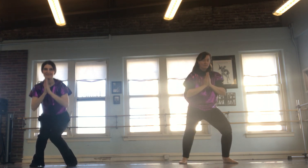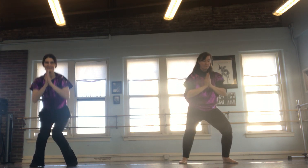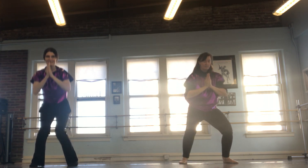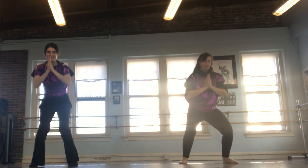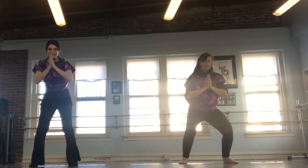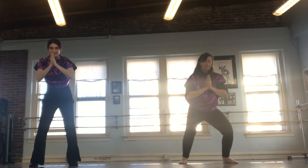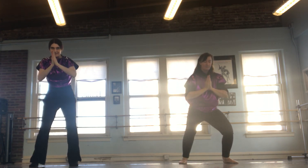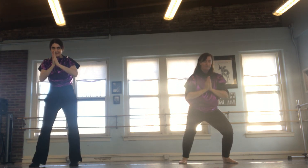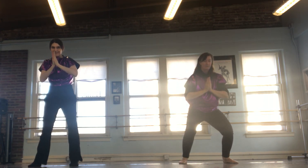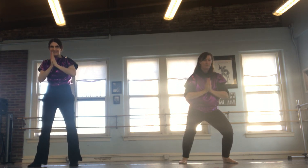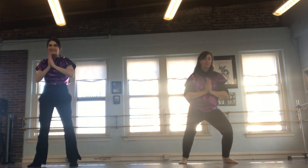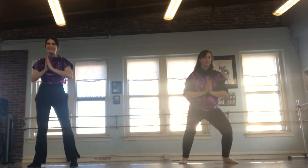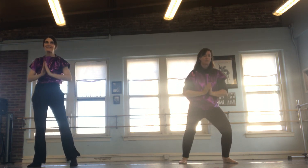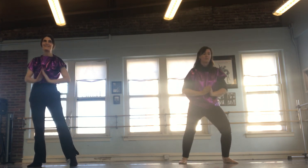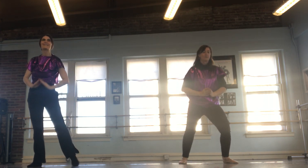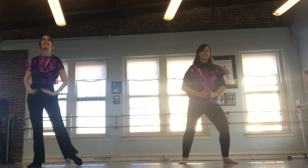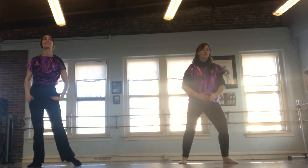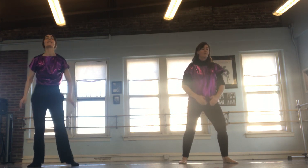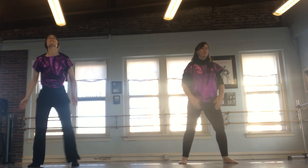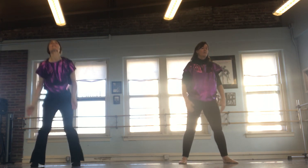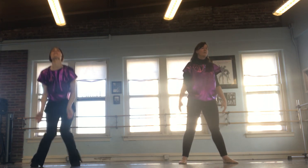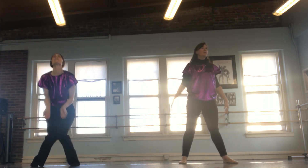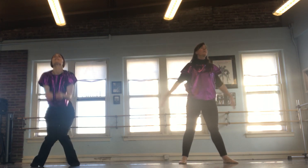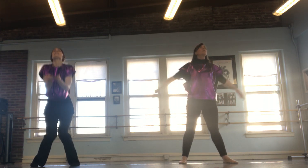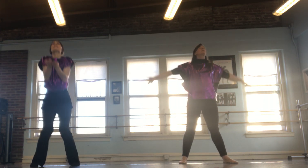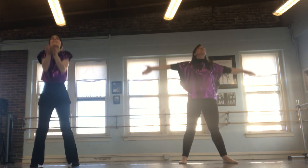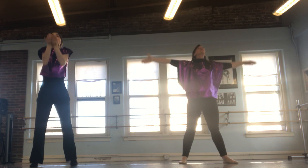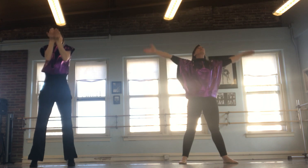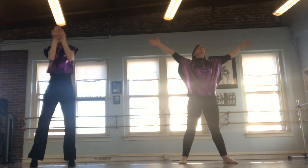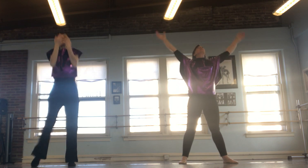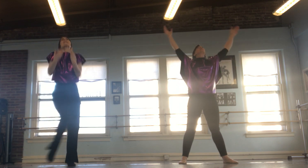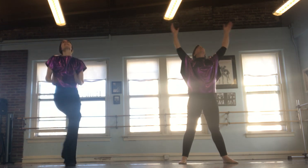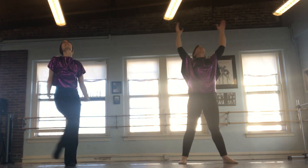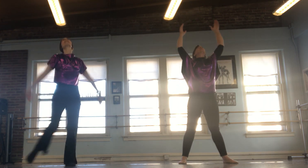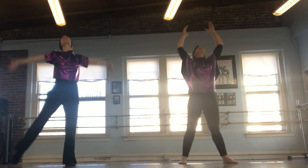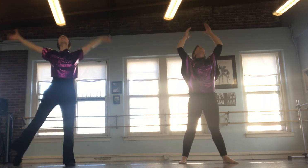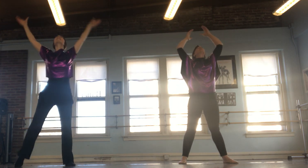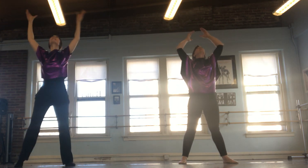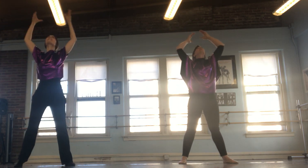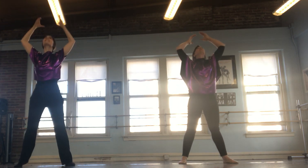The splendor of the King,